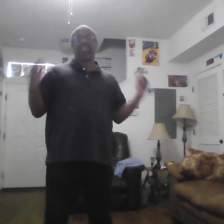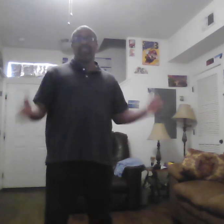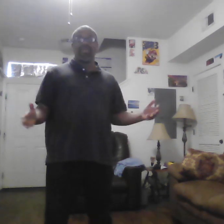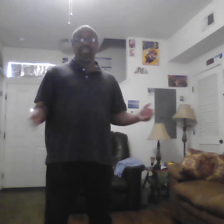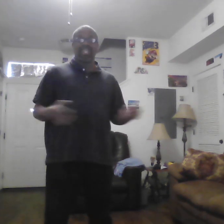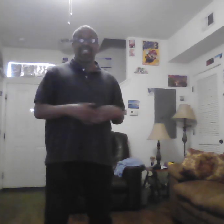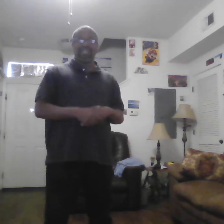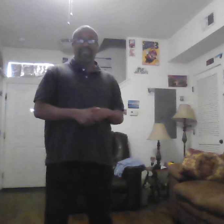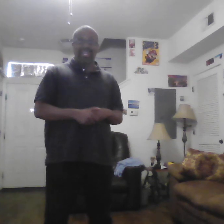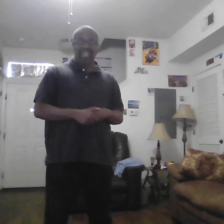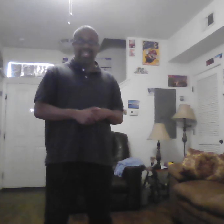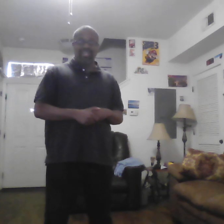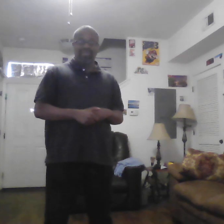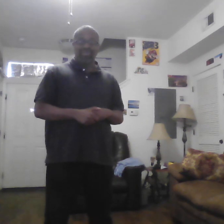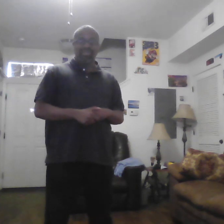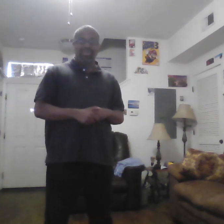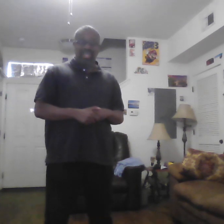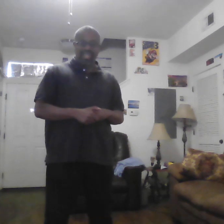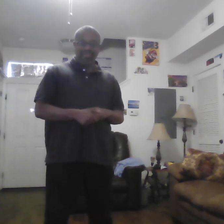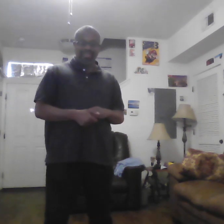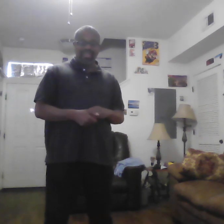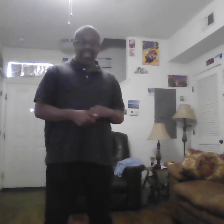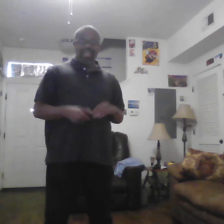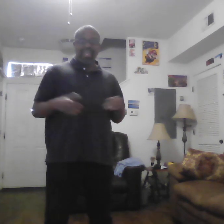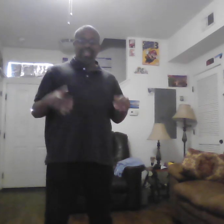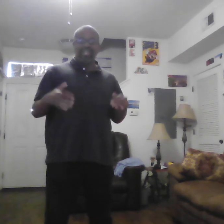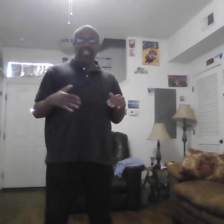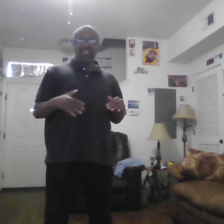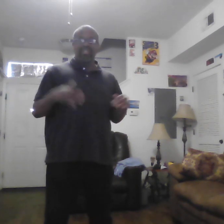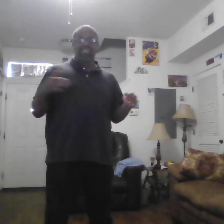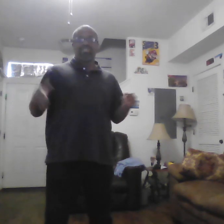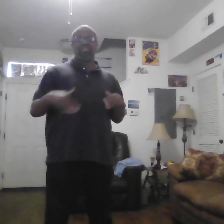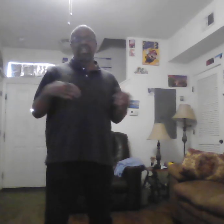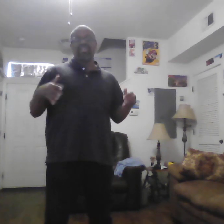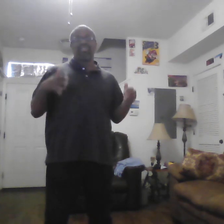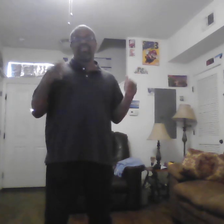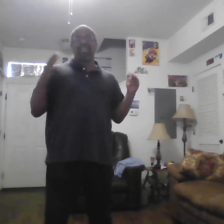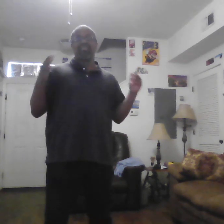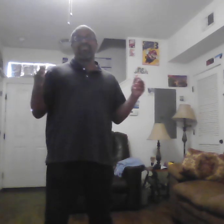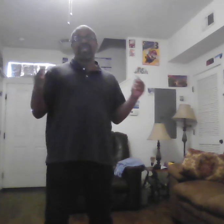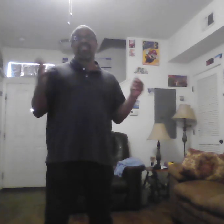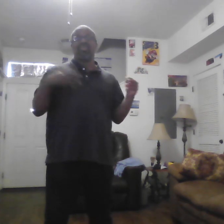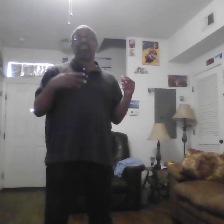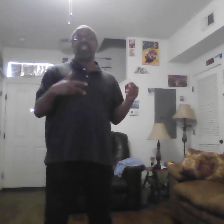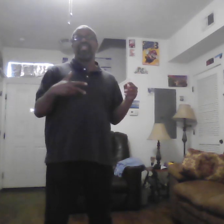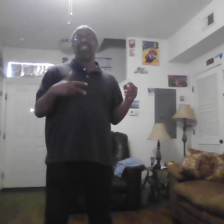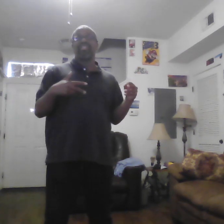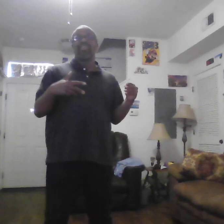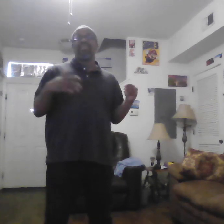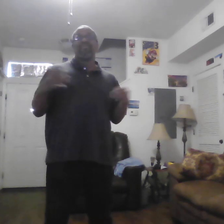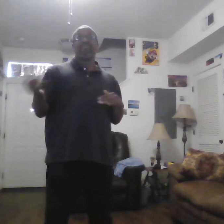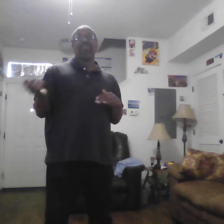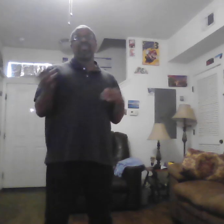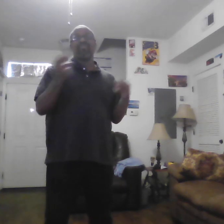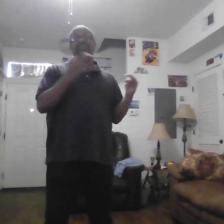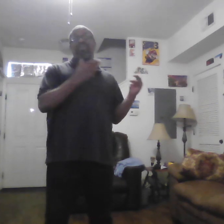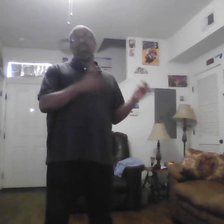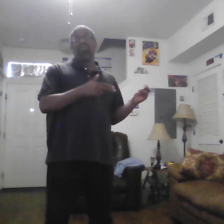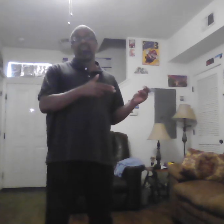community and stuff like that you know okay and then try to try to respect the ogs from the from the old